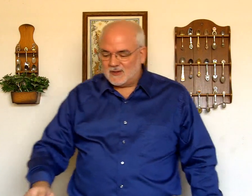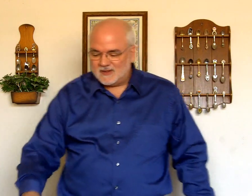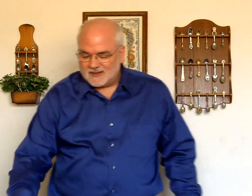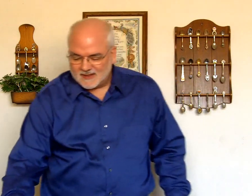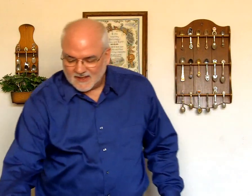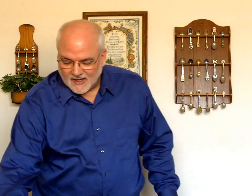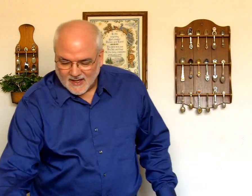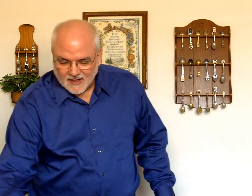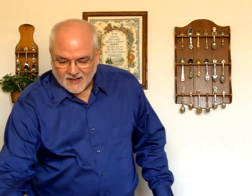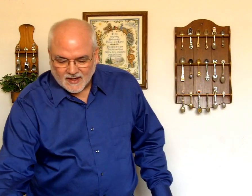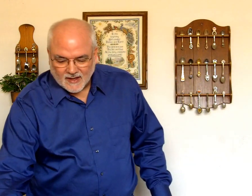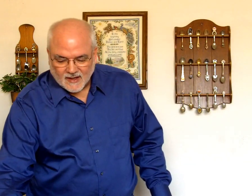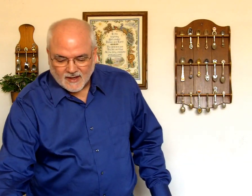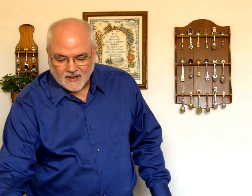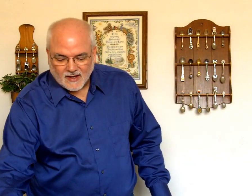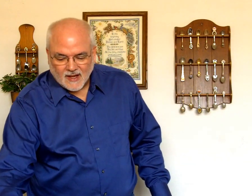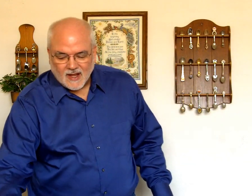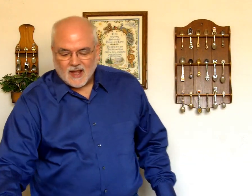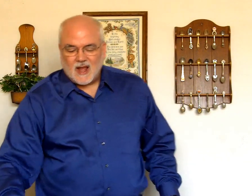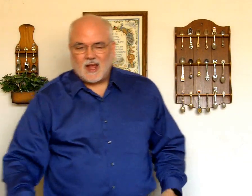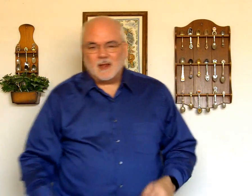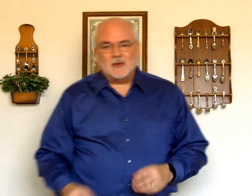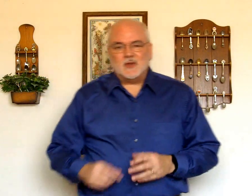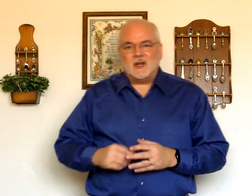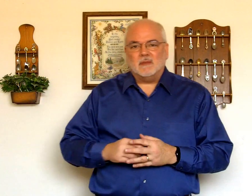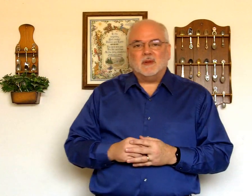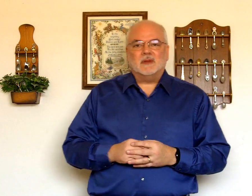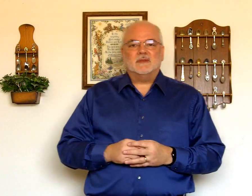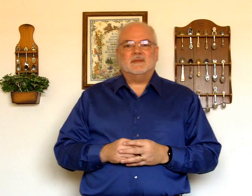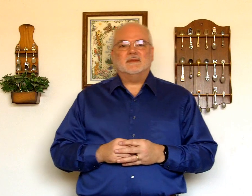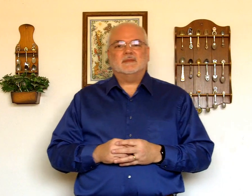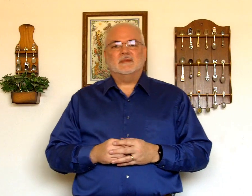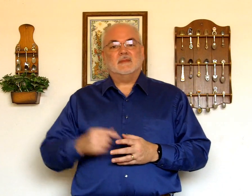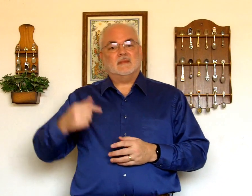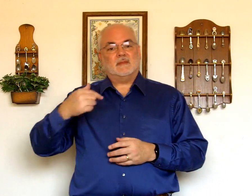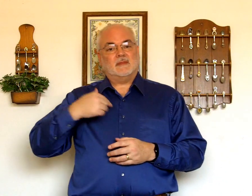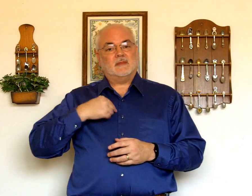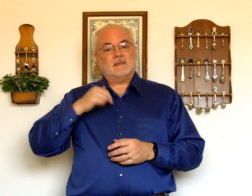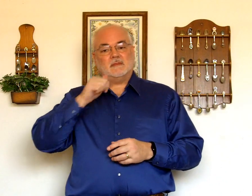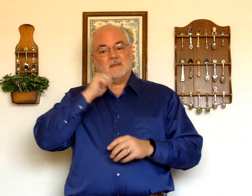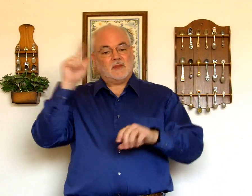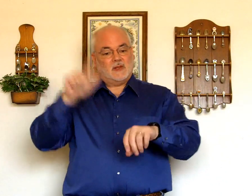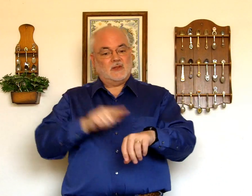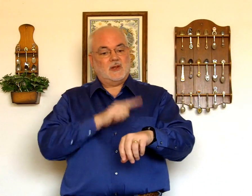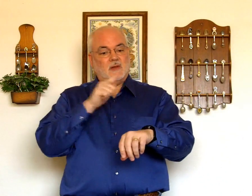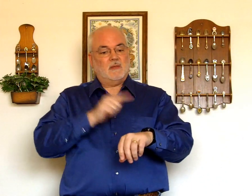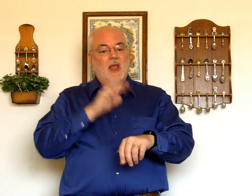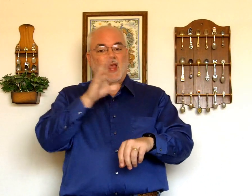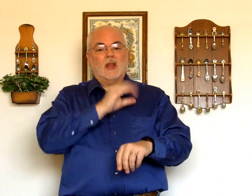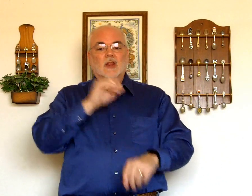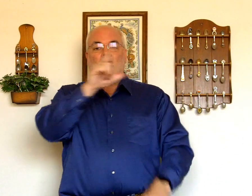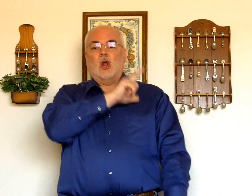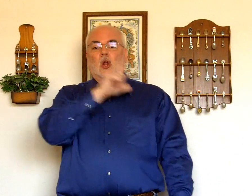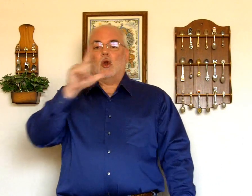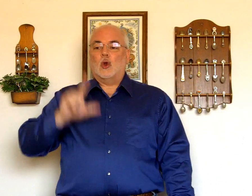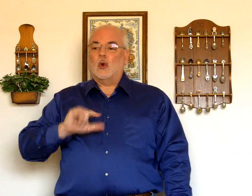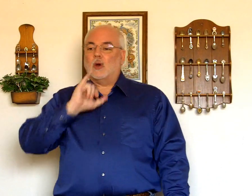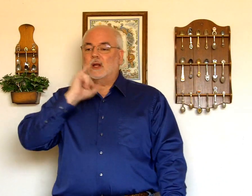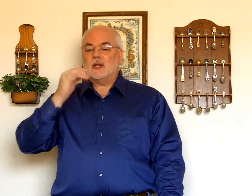I am a sheep I am a sheep and the Lord is